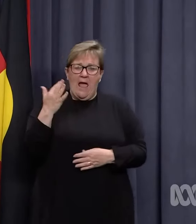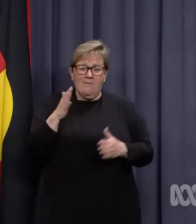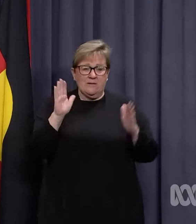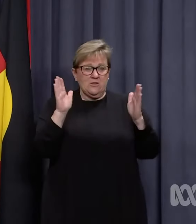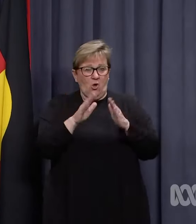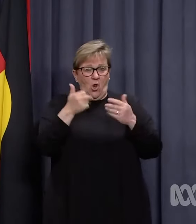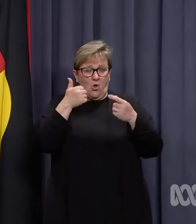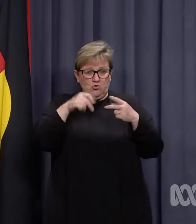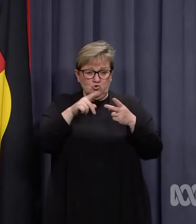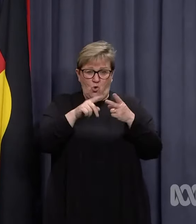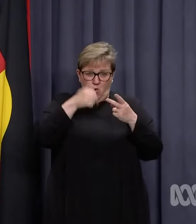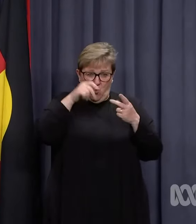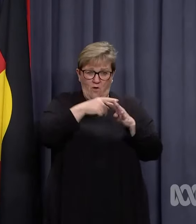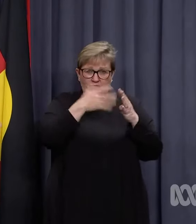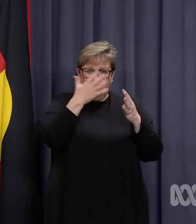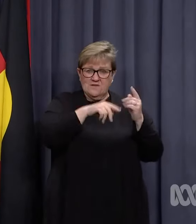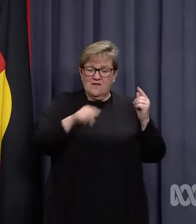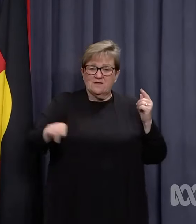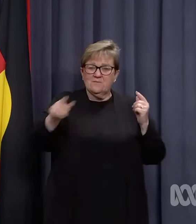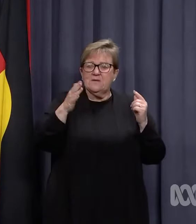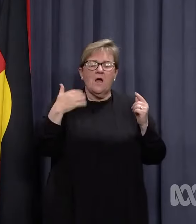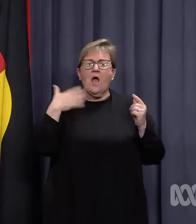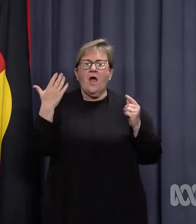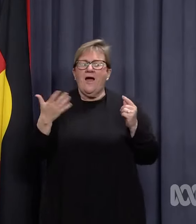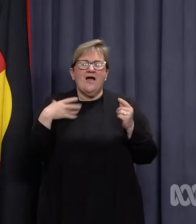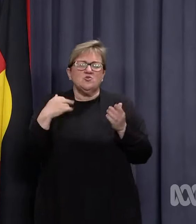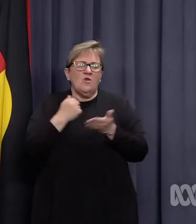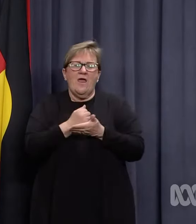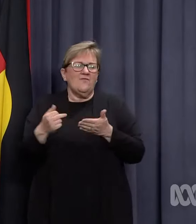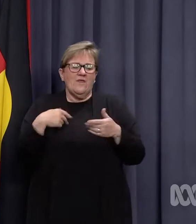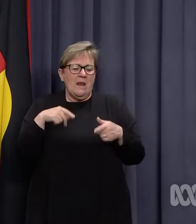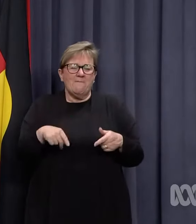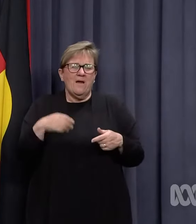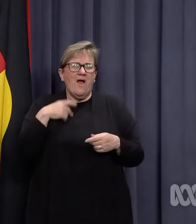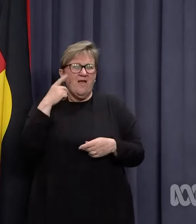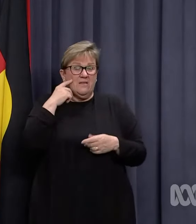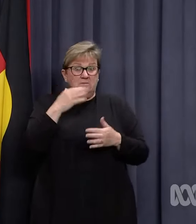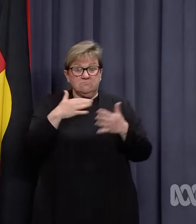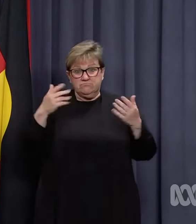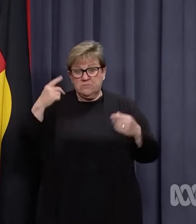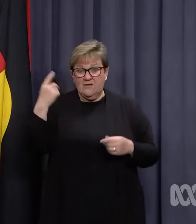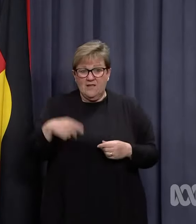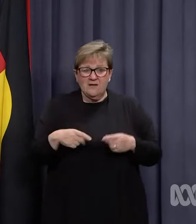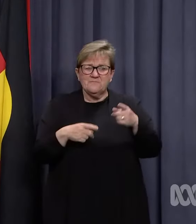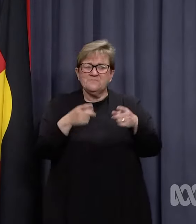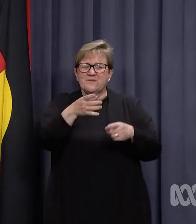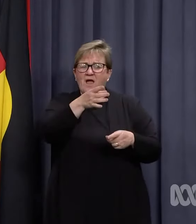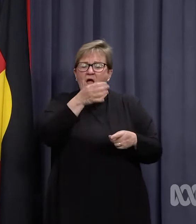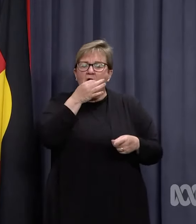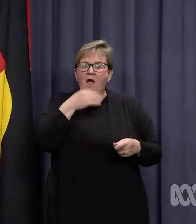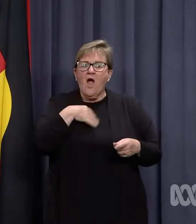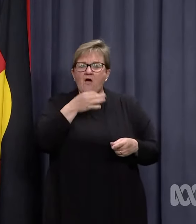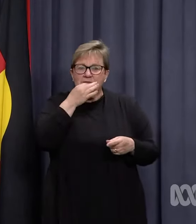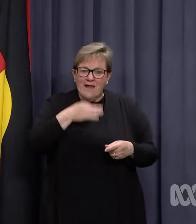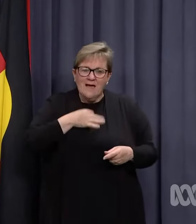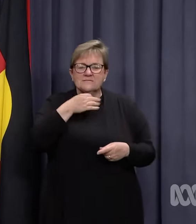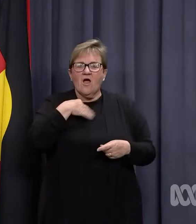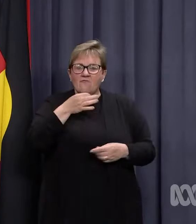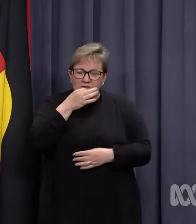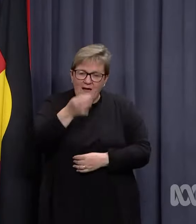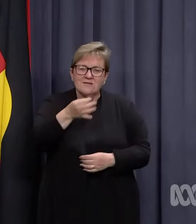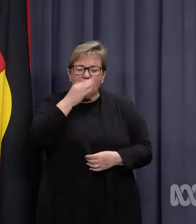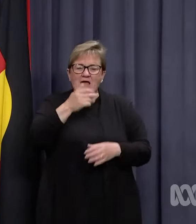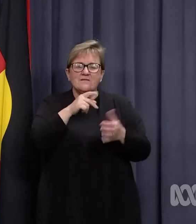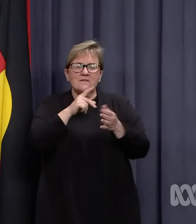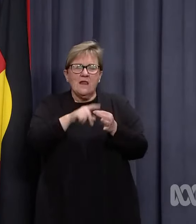contacts are there currently? I don't have that number in front of me but it would be several thousand. Because I've been asking for it for days now. Are we